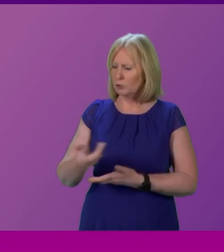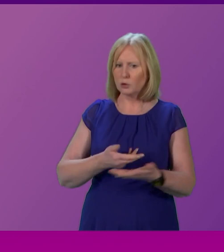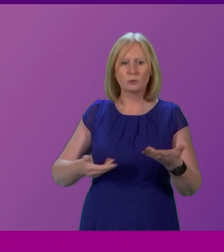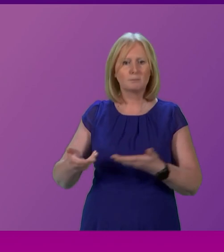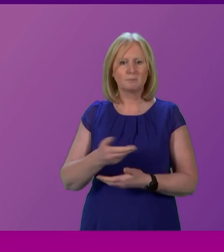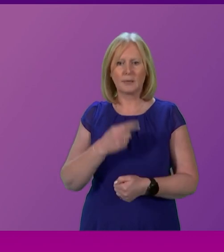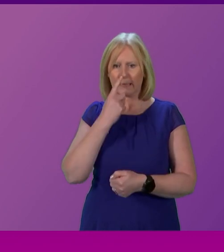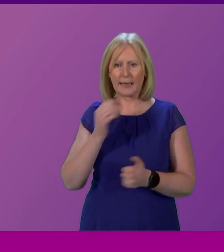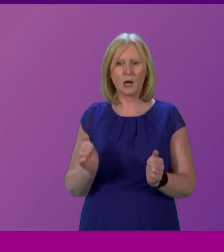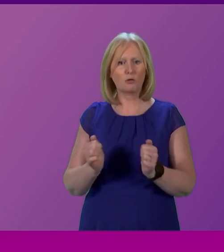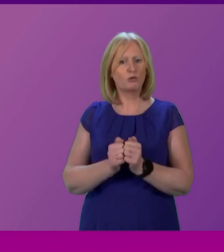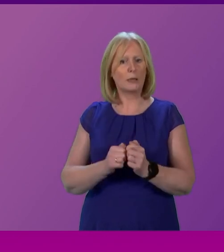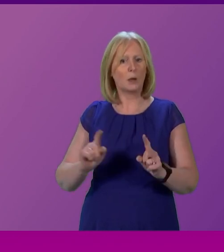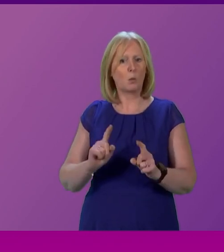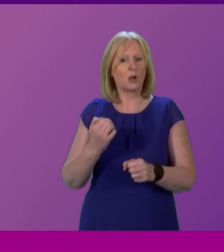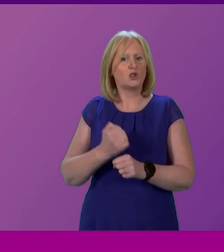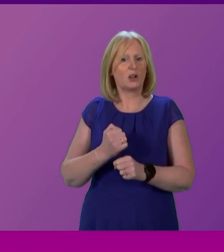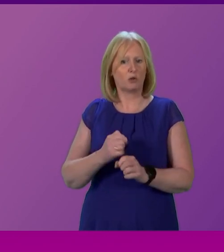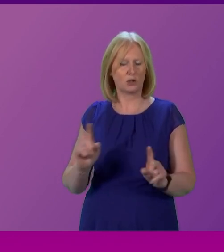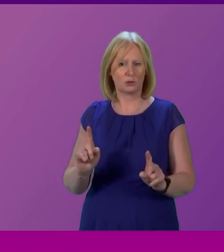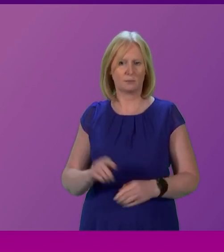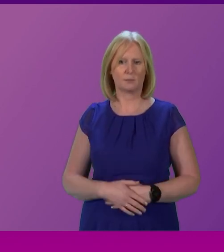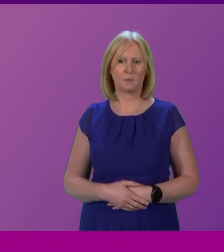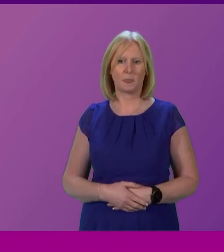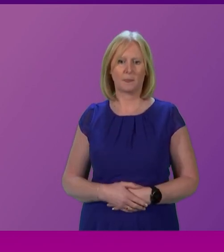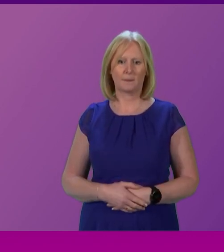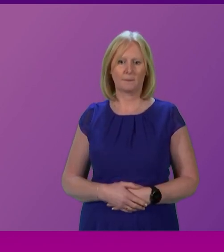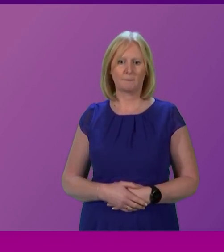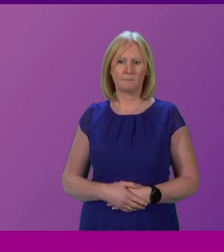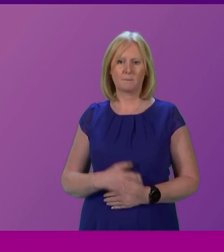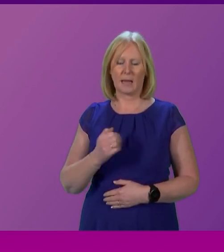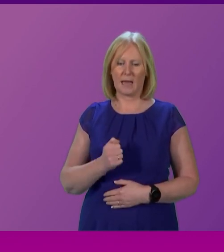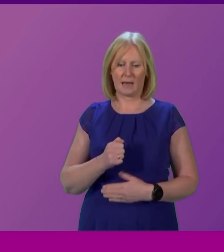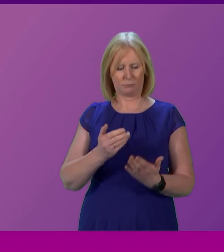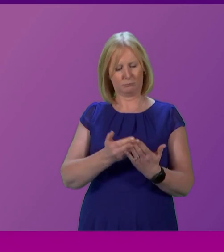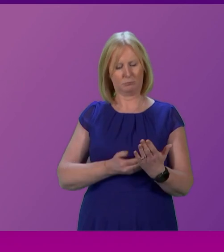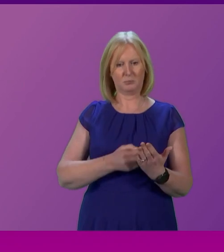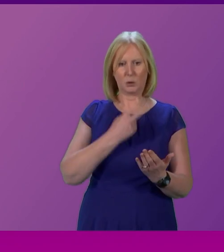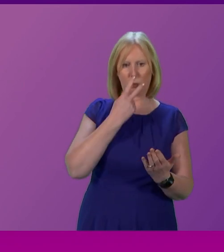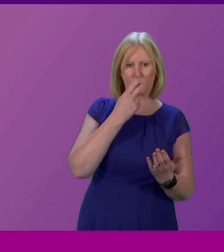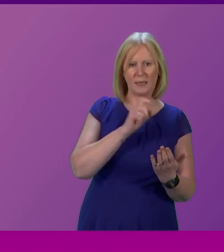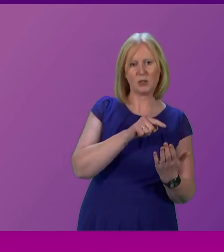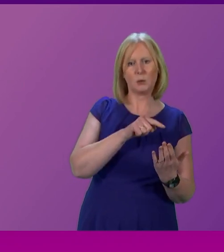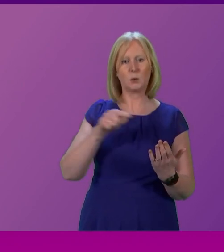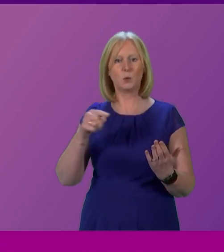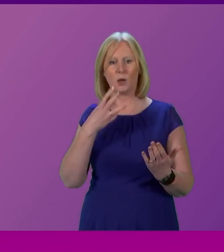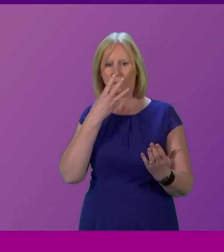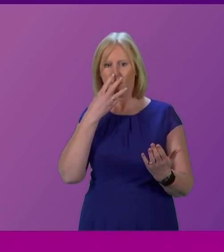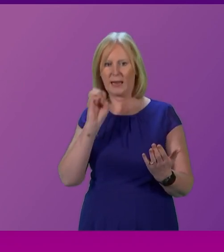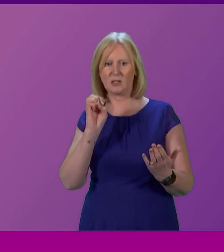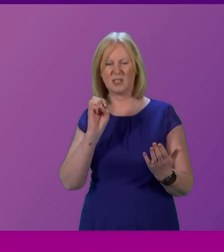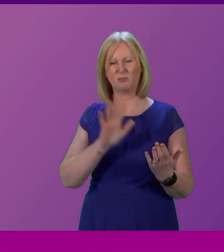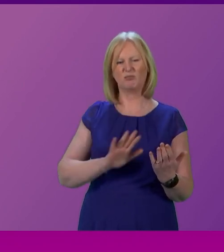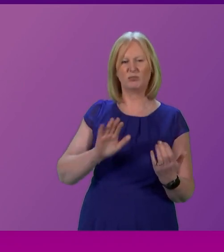agree, a generation might be. It is typically in print argued to be between 20 and 30 years, 25 years